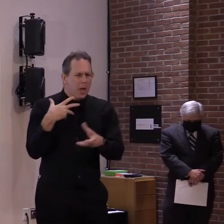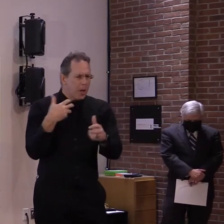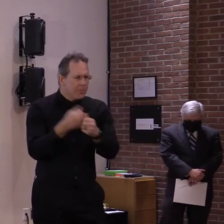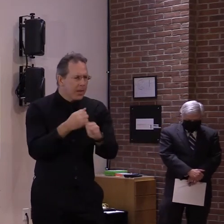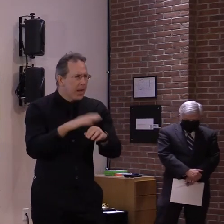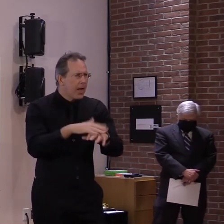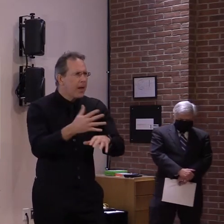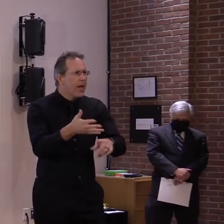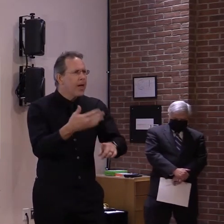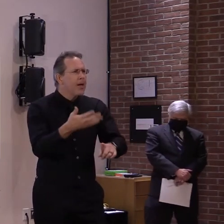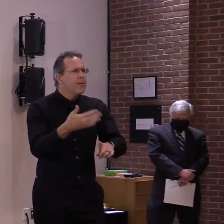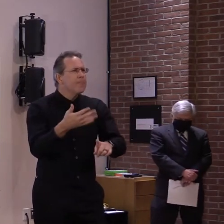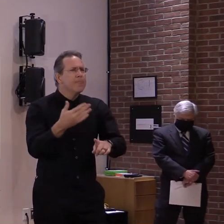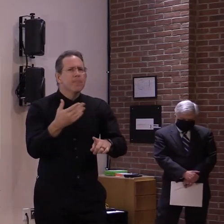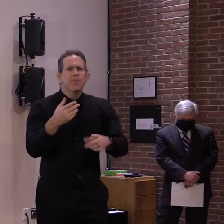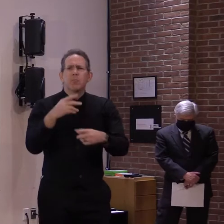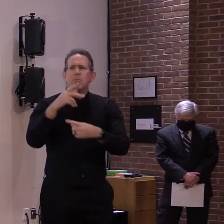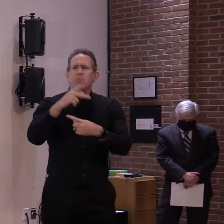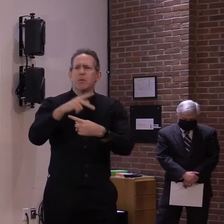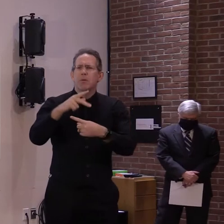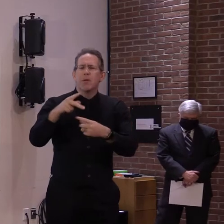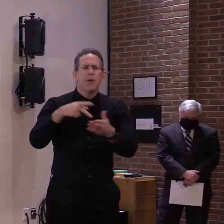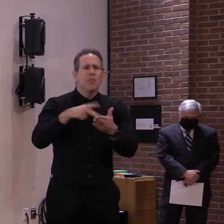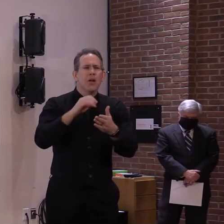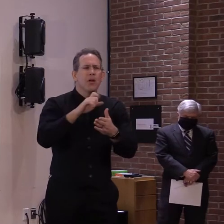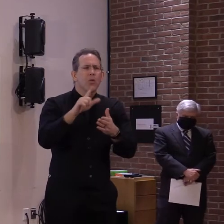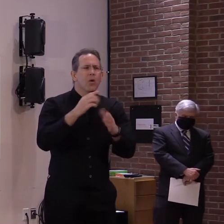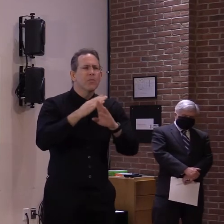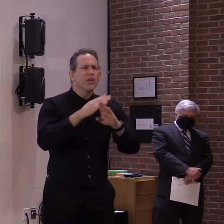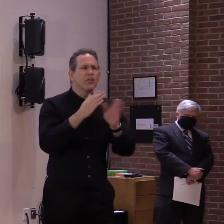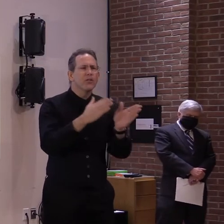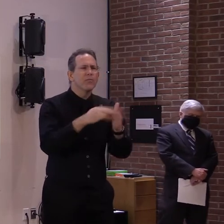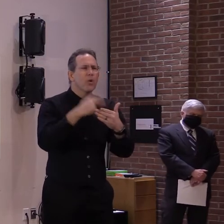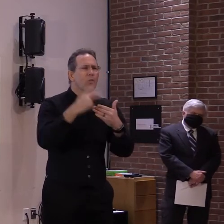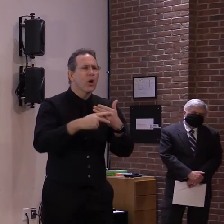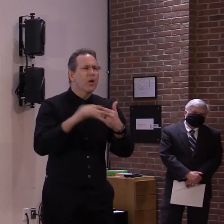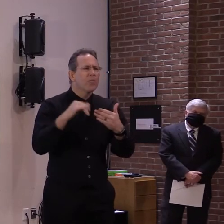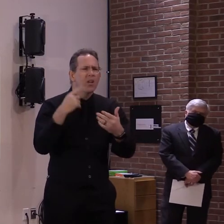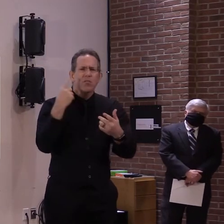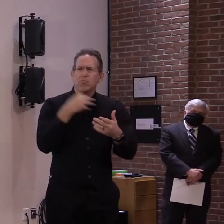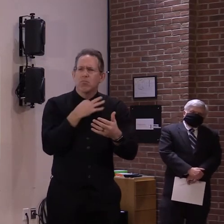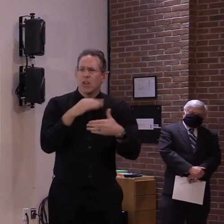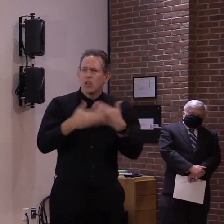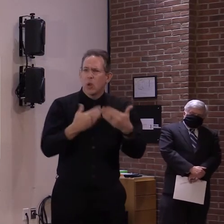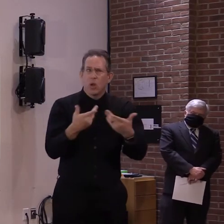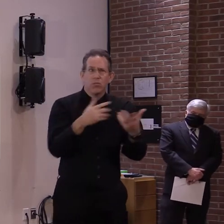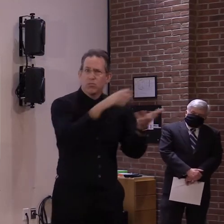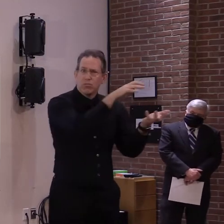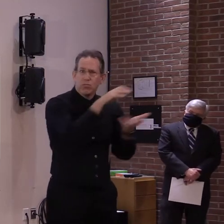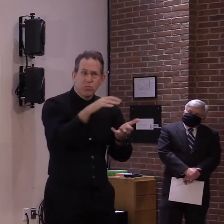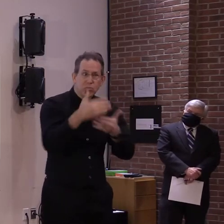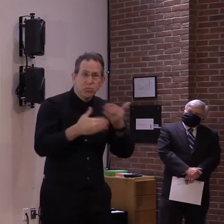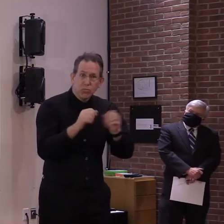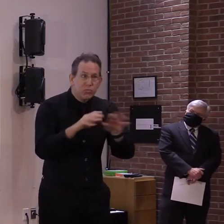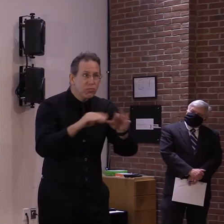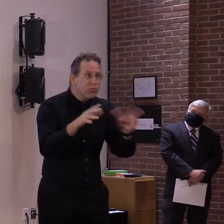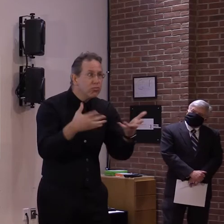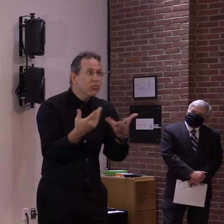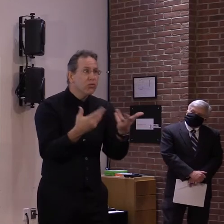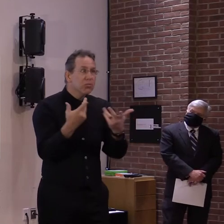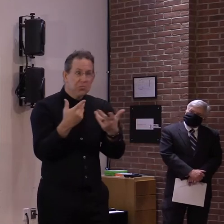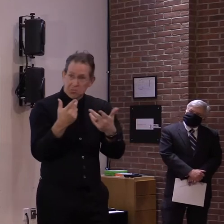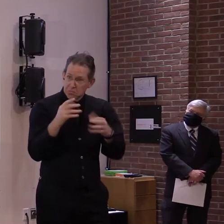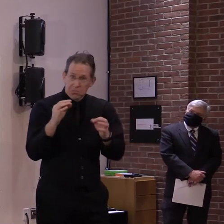program and how that's rolling out. I believe small business can now go ahead and register